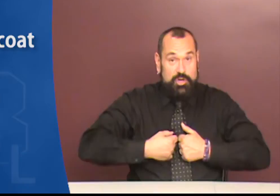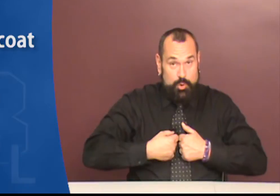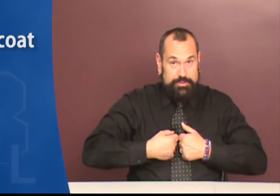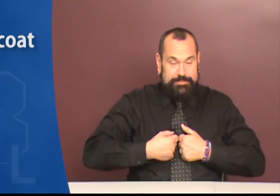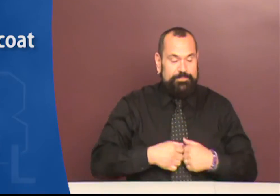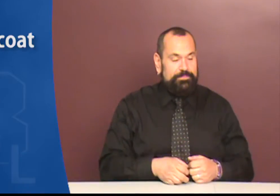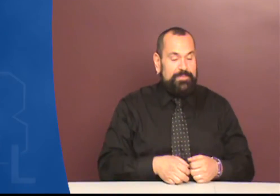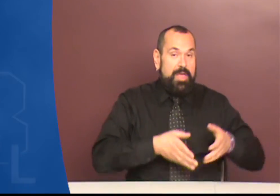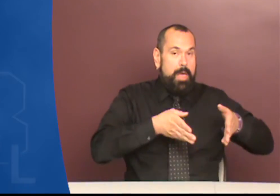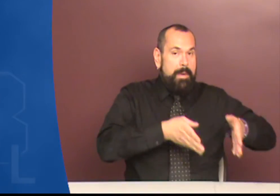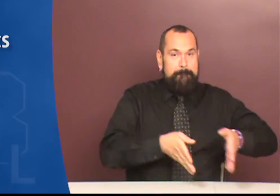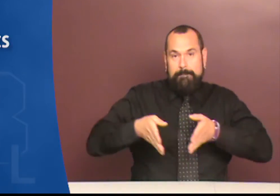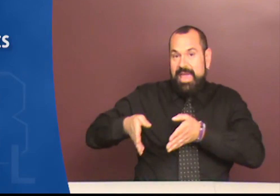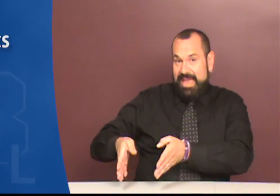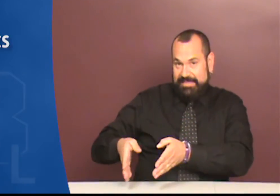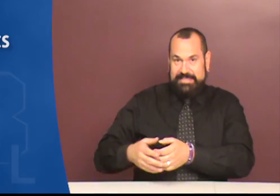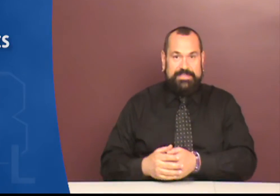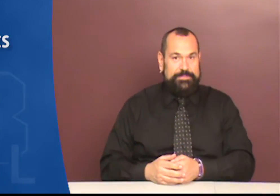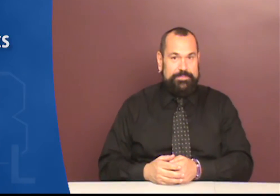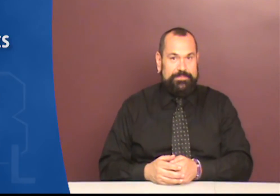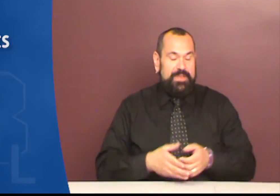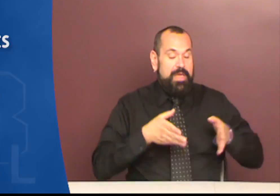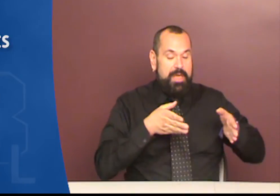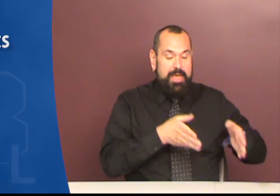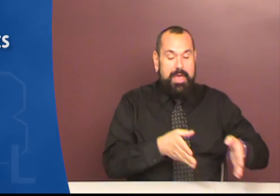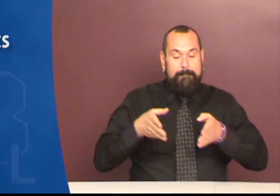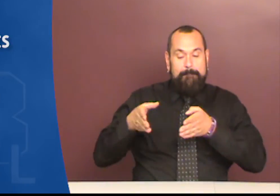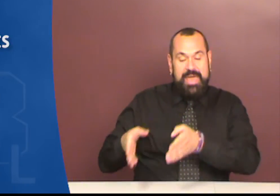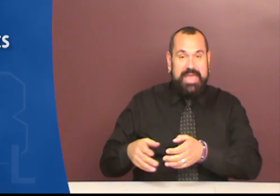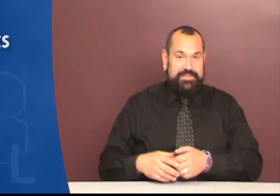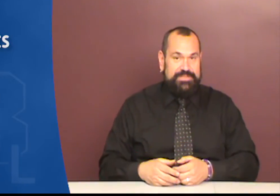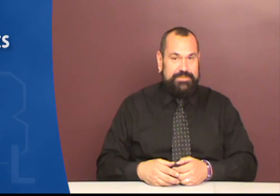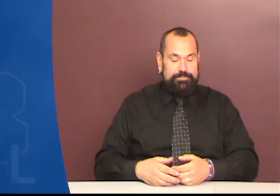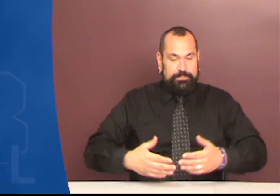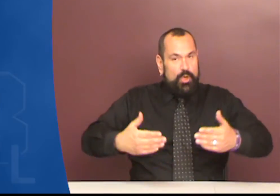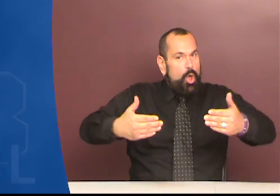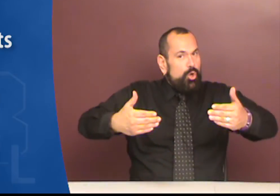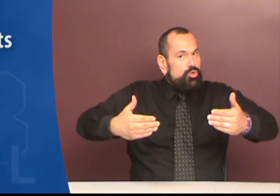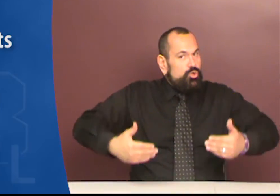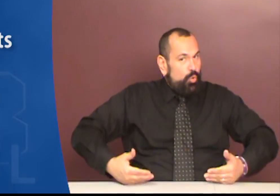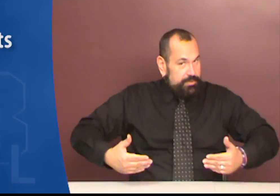coat. Jacket Pants. Pants. Shorts.